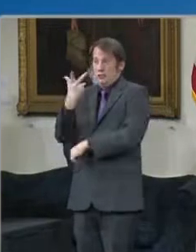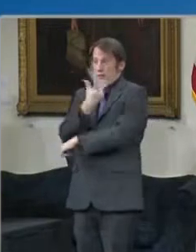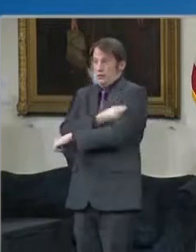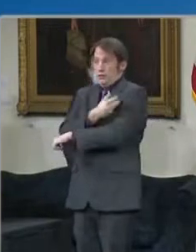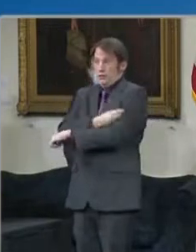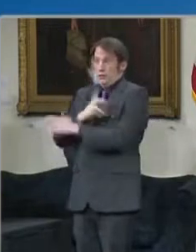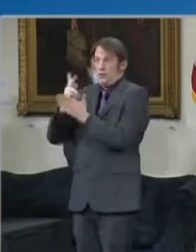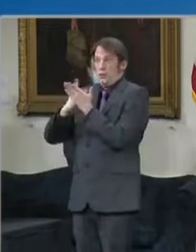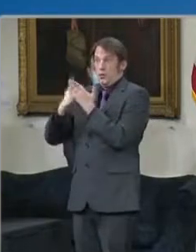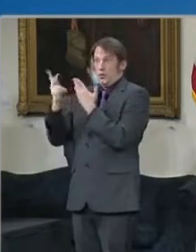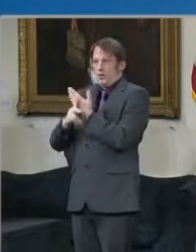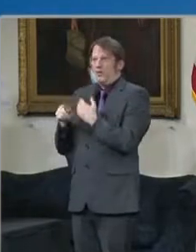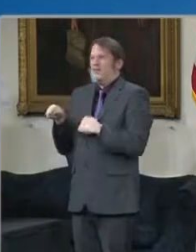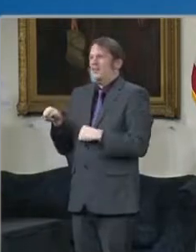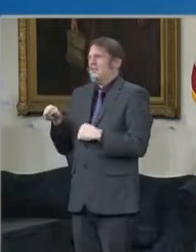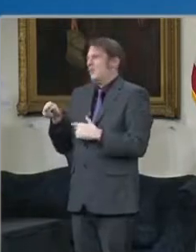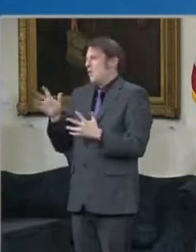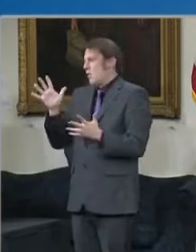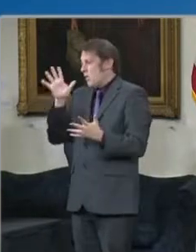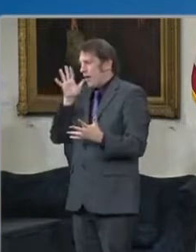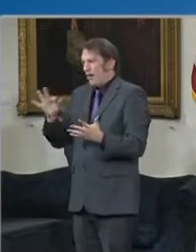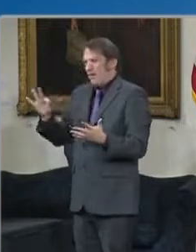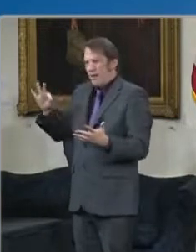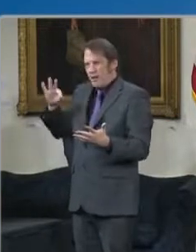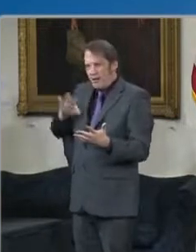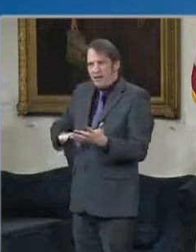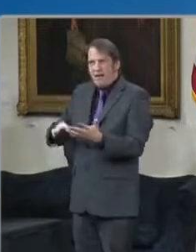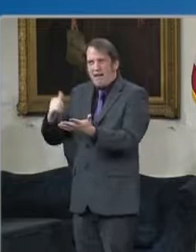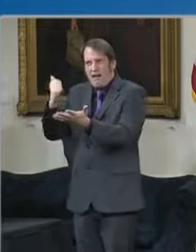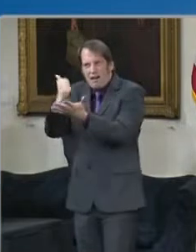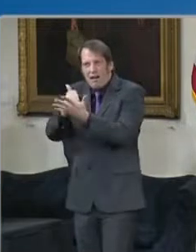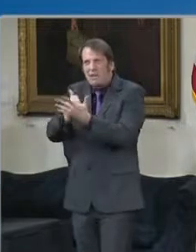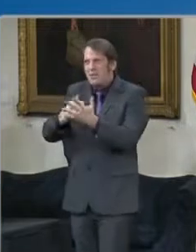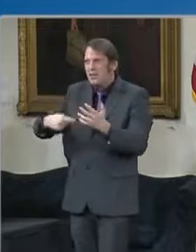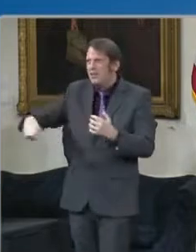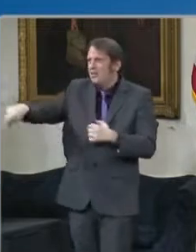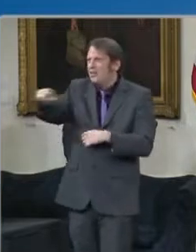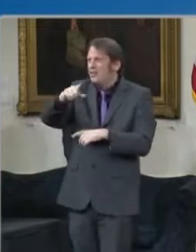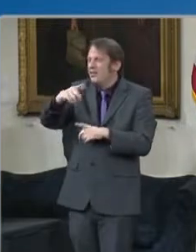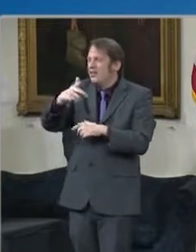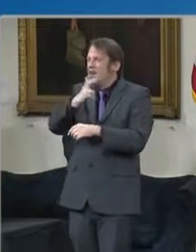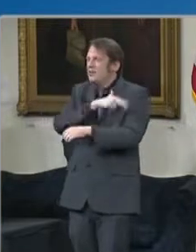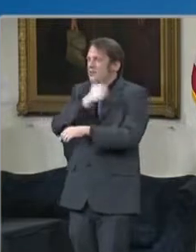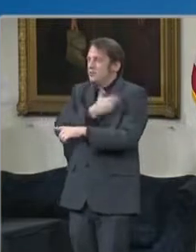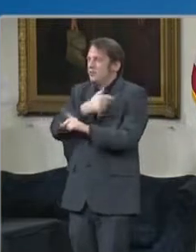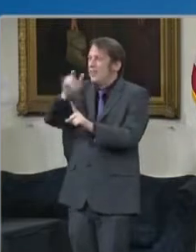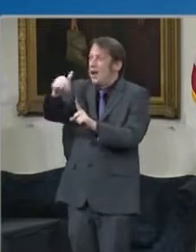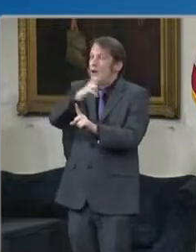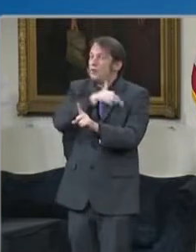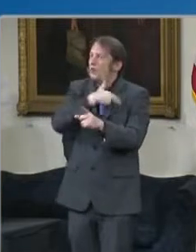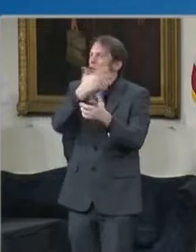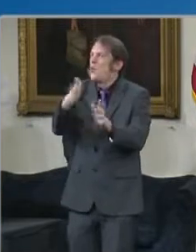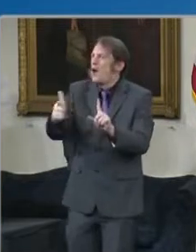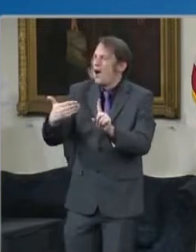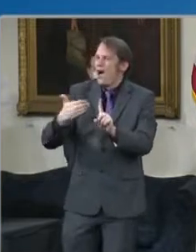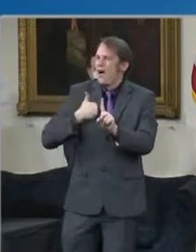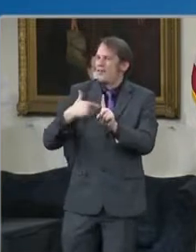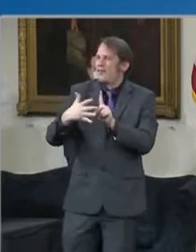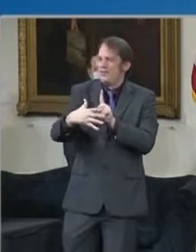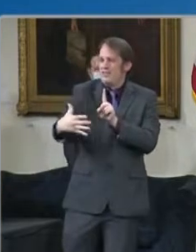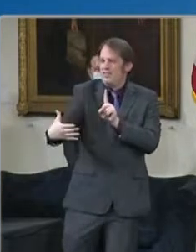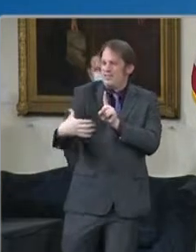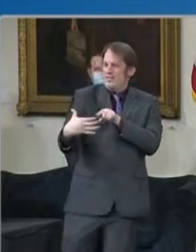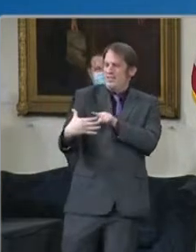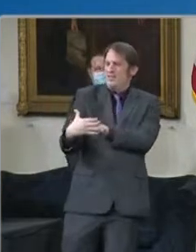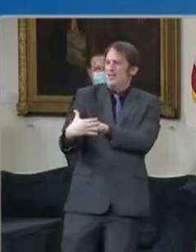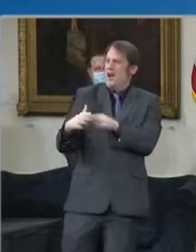and expand the hospitals existing community based programs. This program aligns really well with